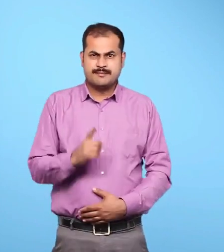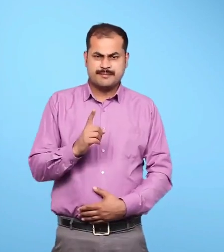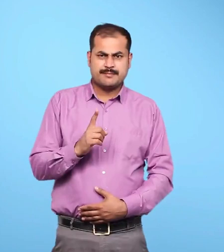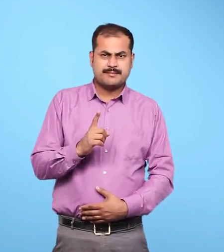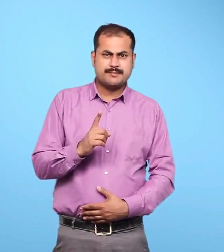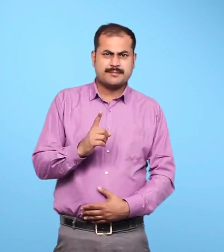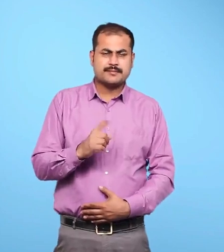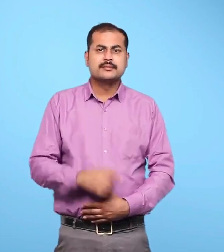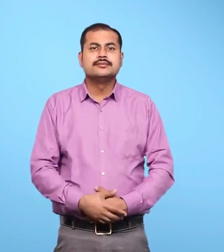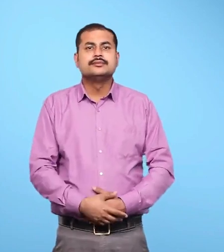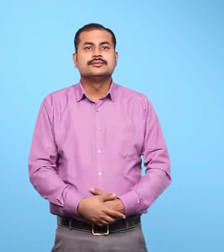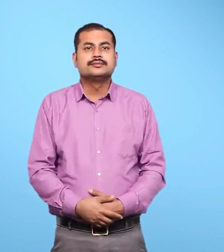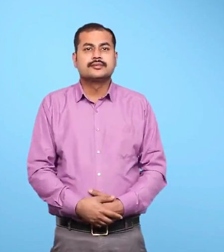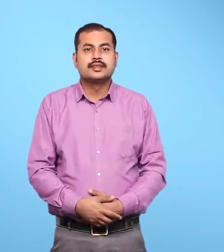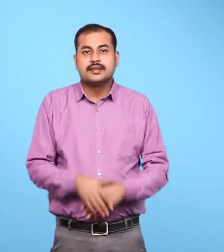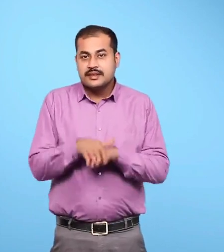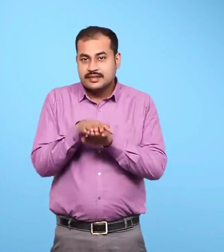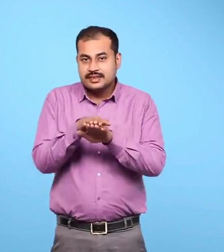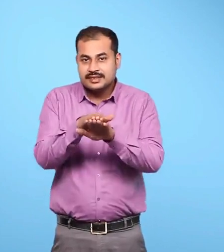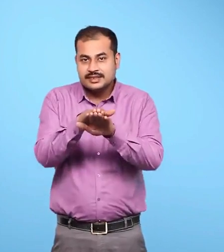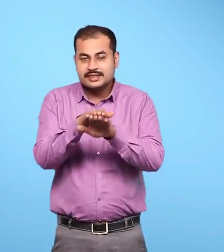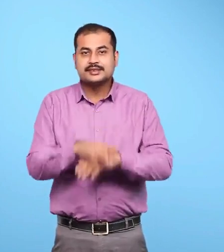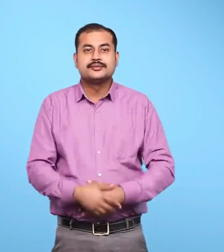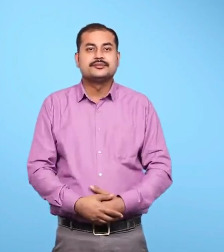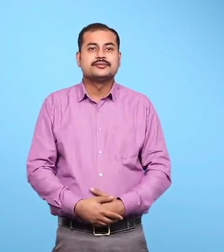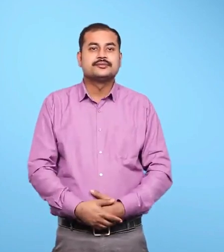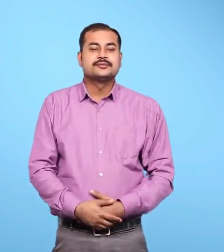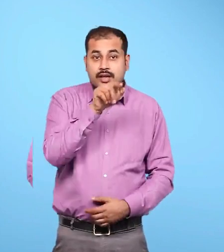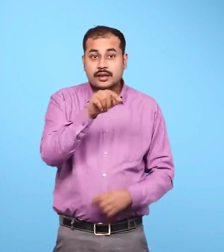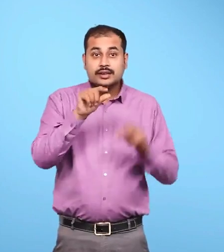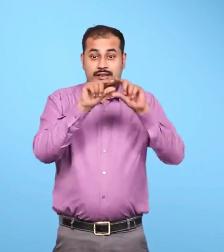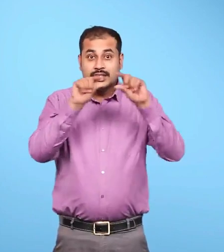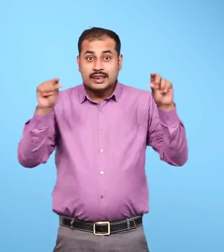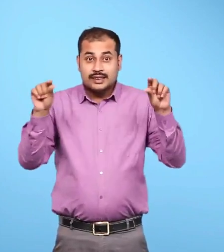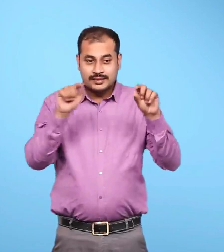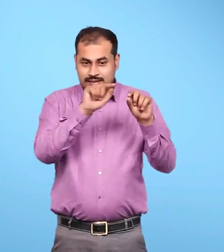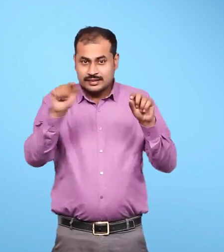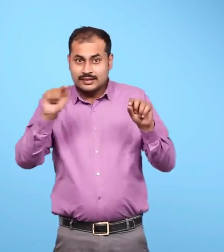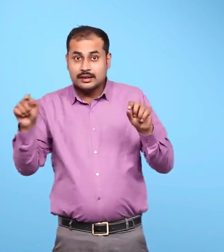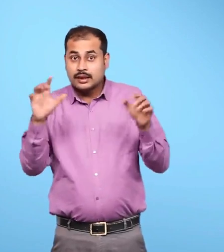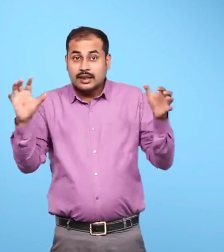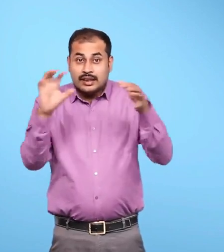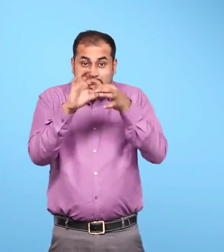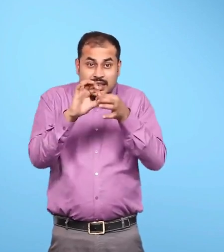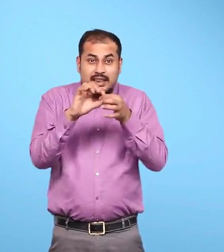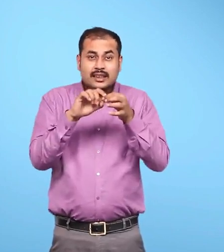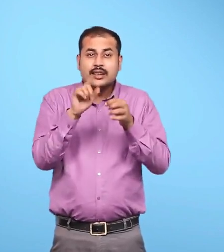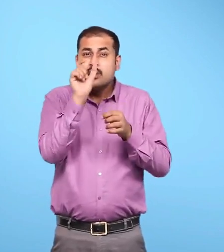Frown Fish Complete the blanks with rhyming words of the following